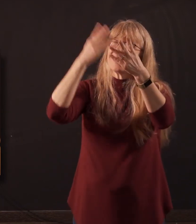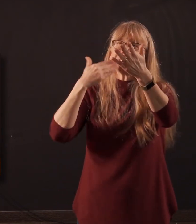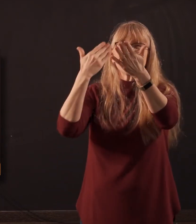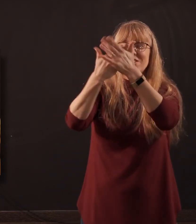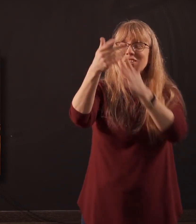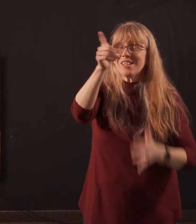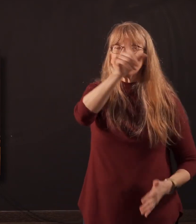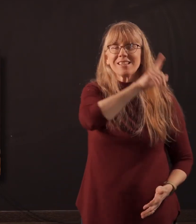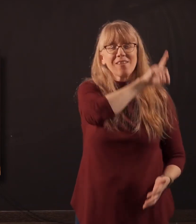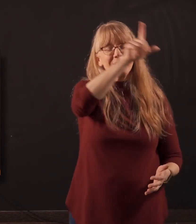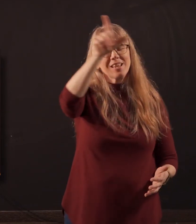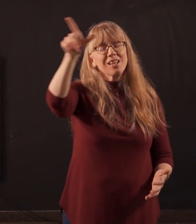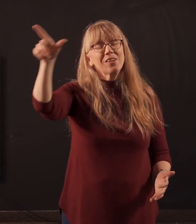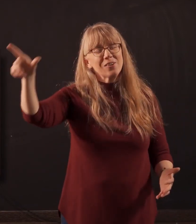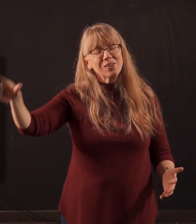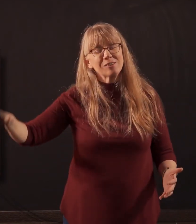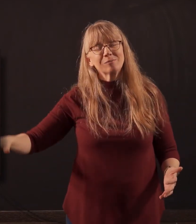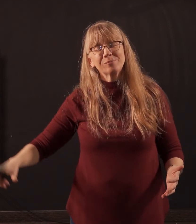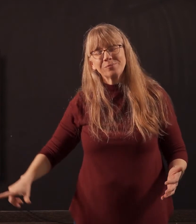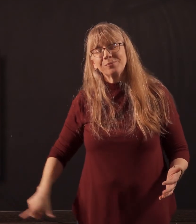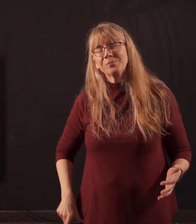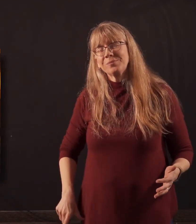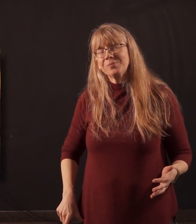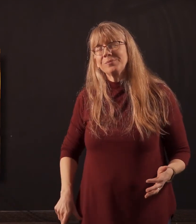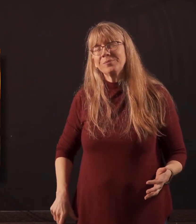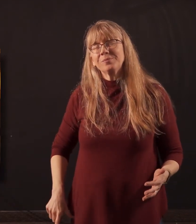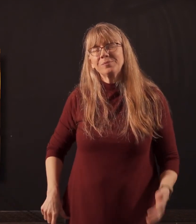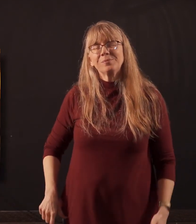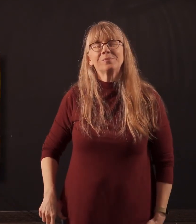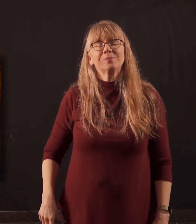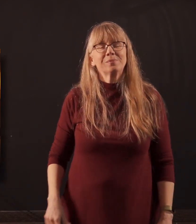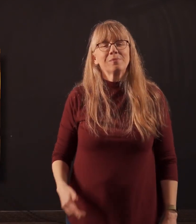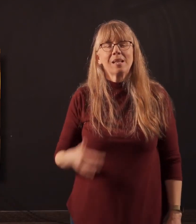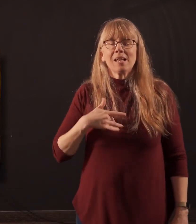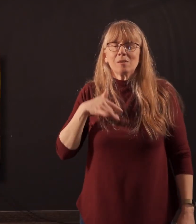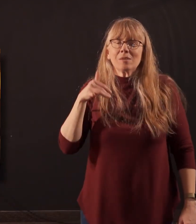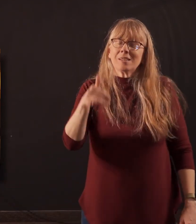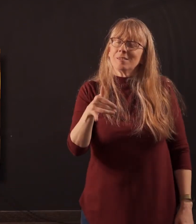goodness of the Lord I will remain